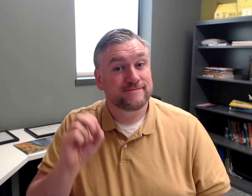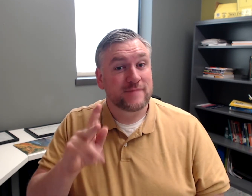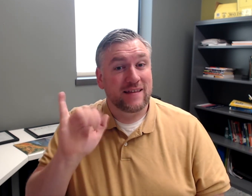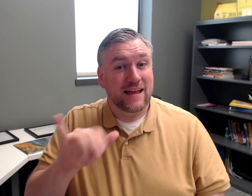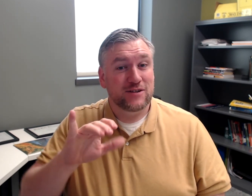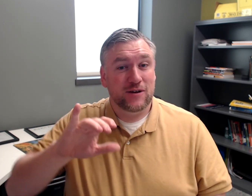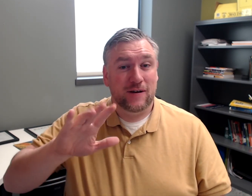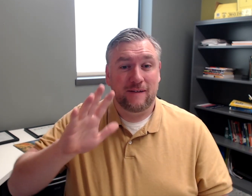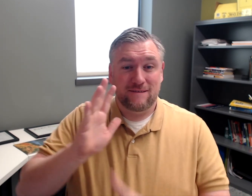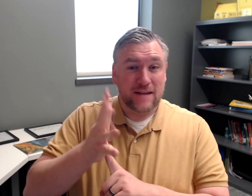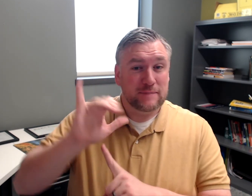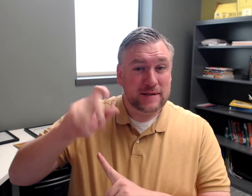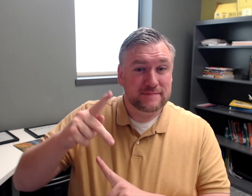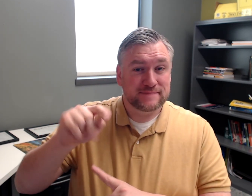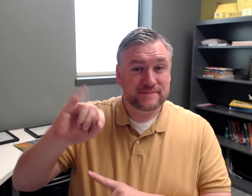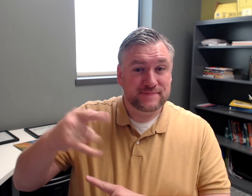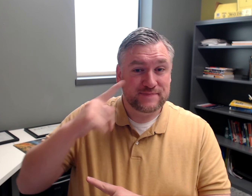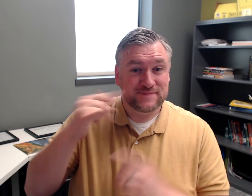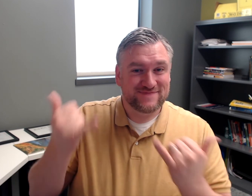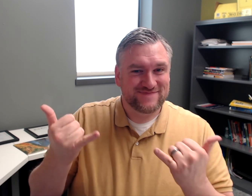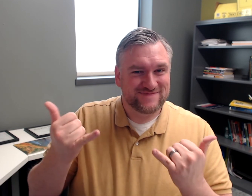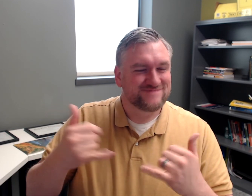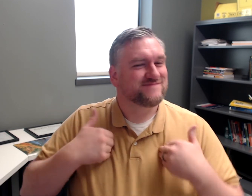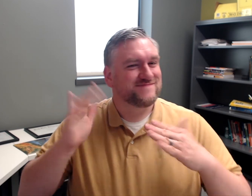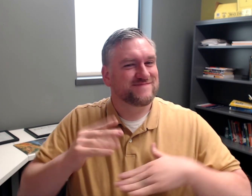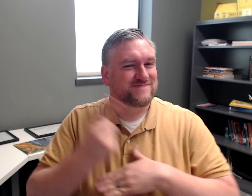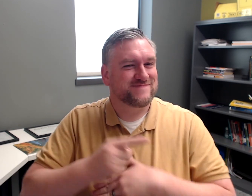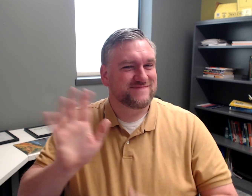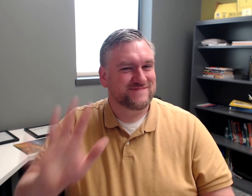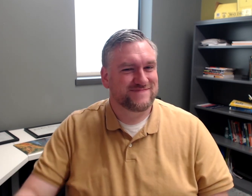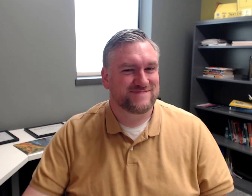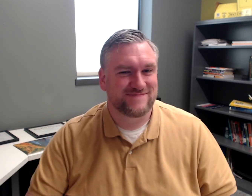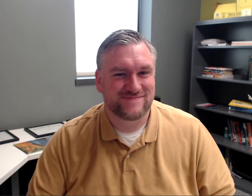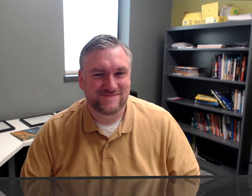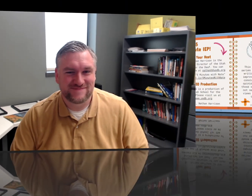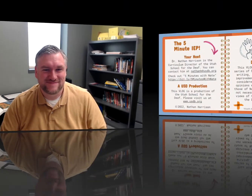you want. So that's your 5-Minute IEP tip for today. Have a great day.